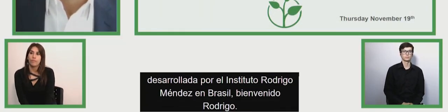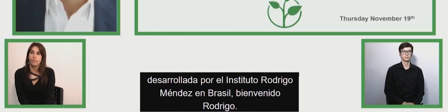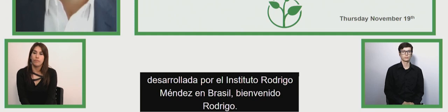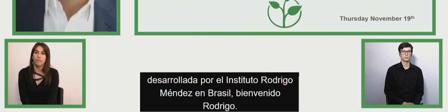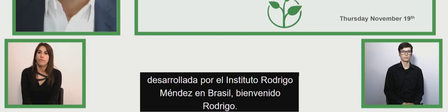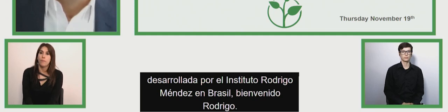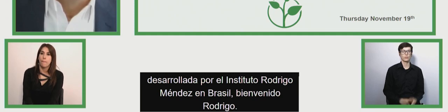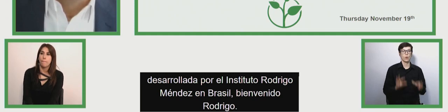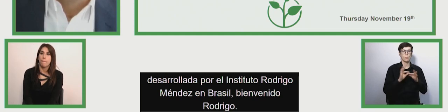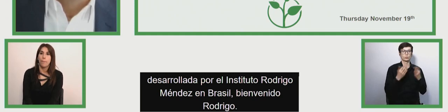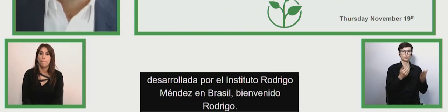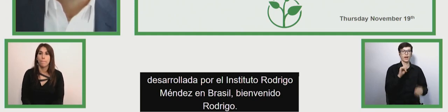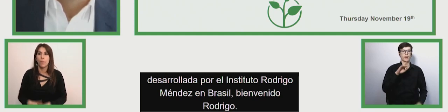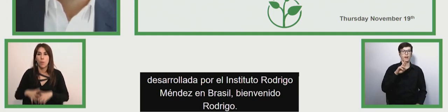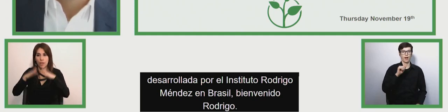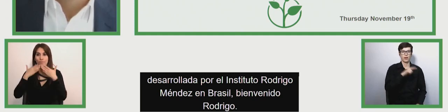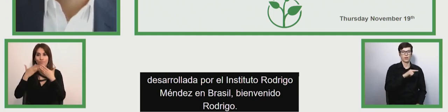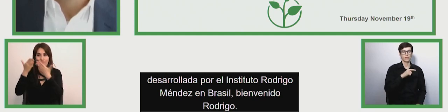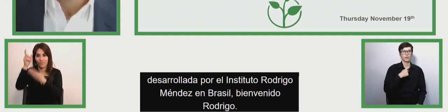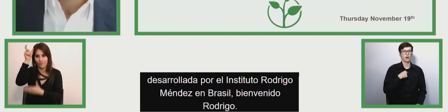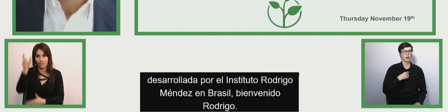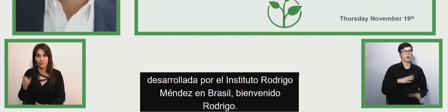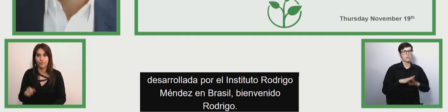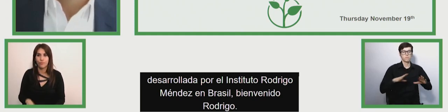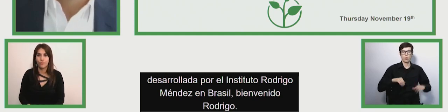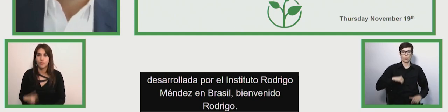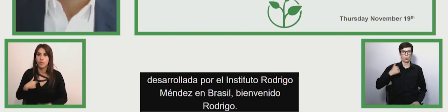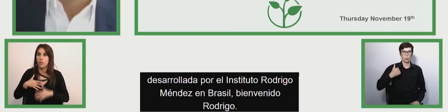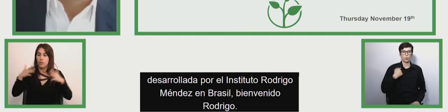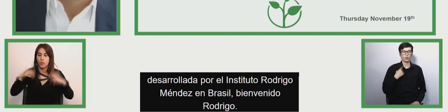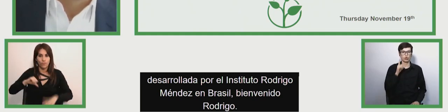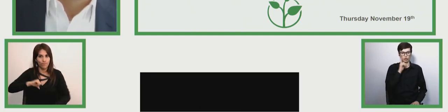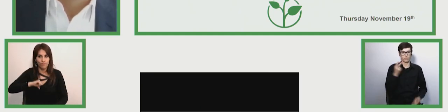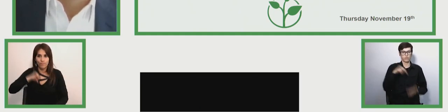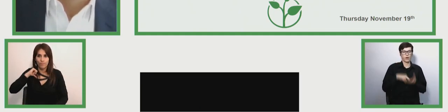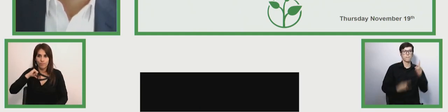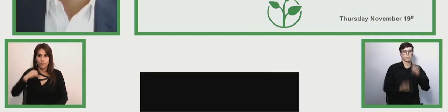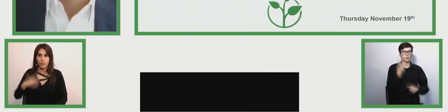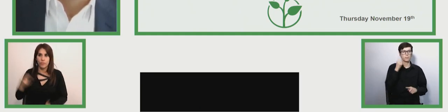inclusion as developed by the rego mendez institute in brasil welcome rodrigo